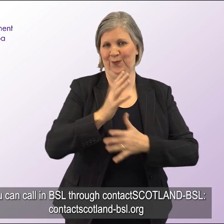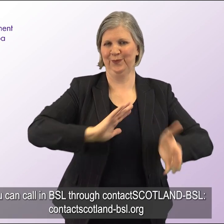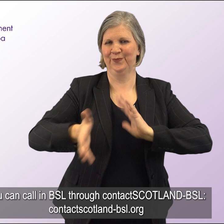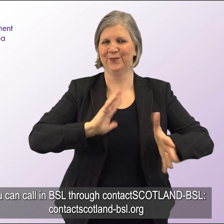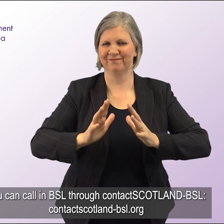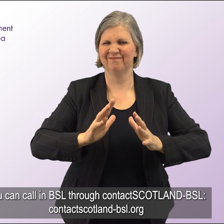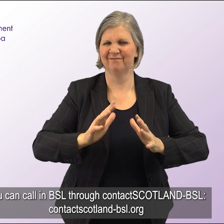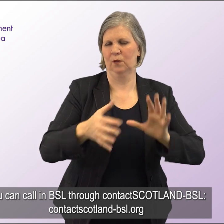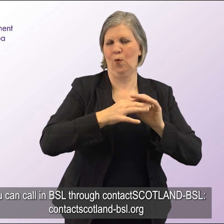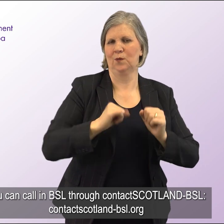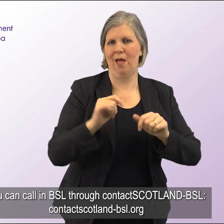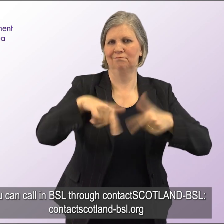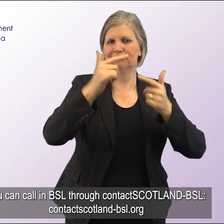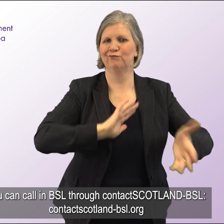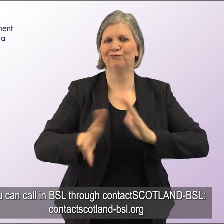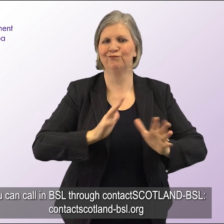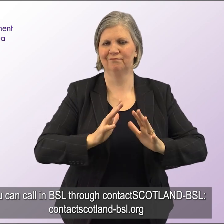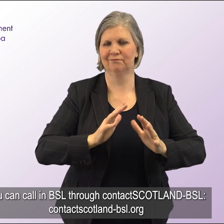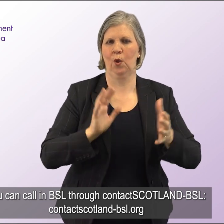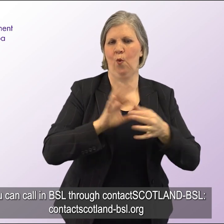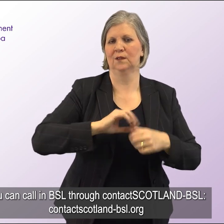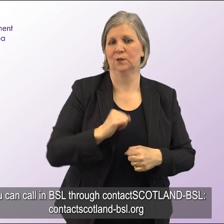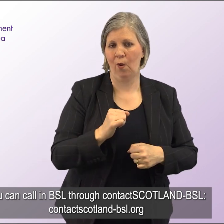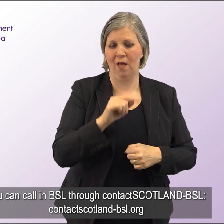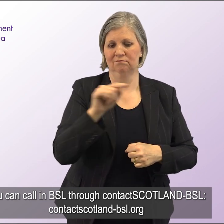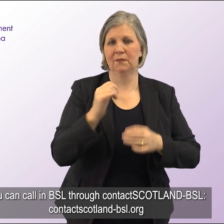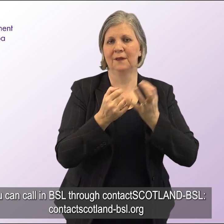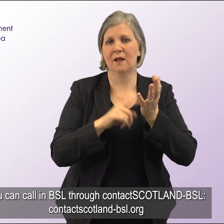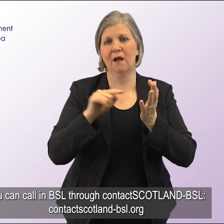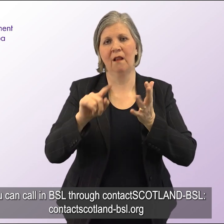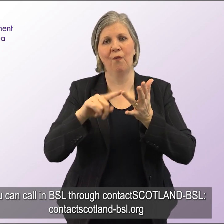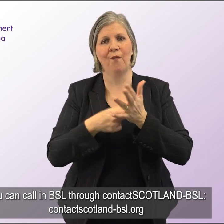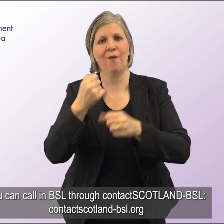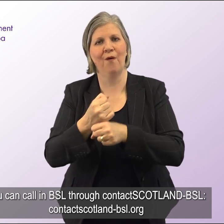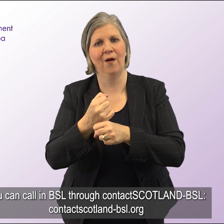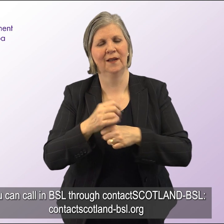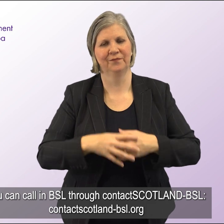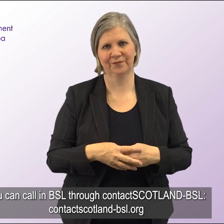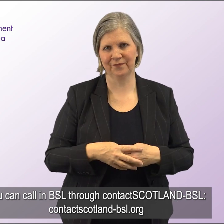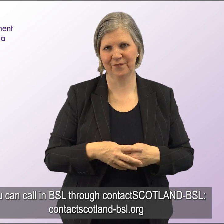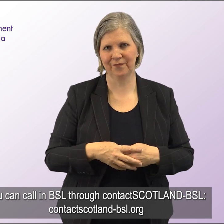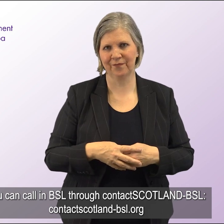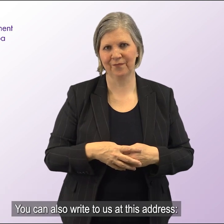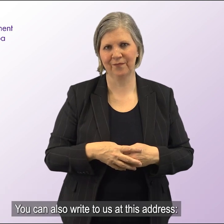call in BSL through contactscotland-bsl. contactscotland-bsl.org